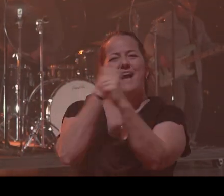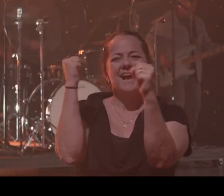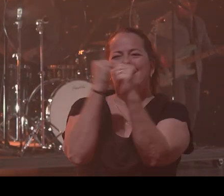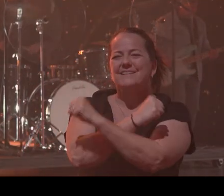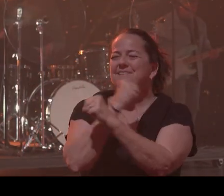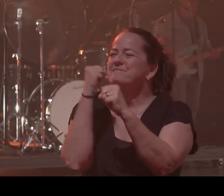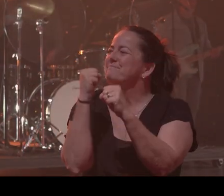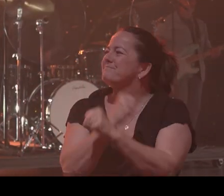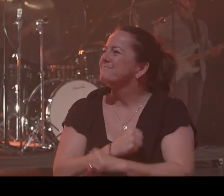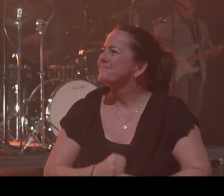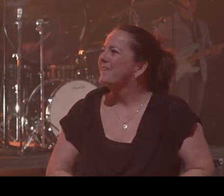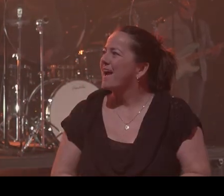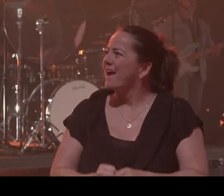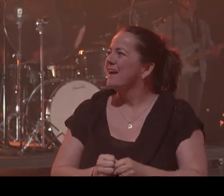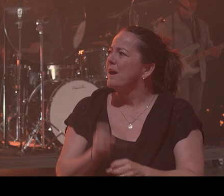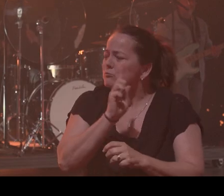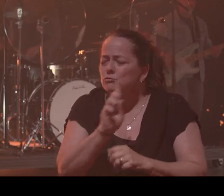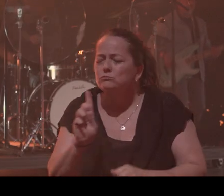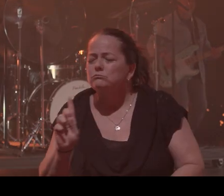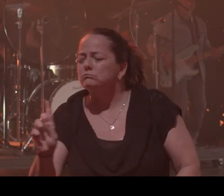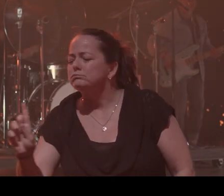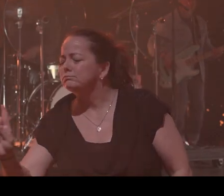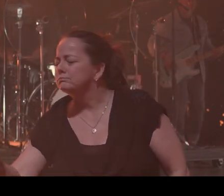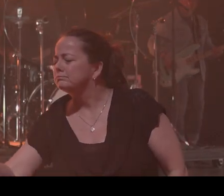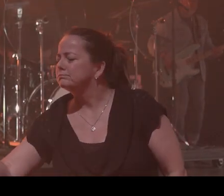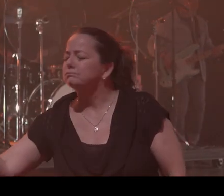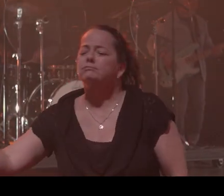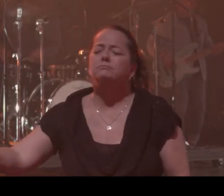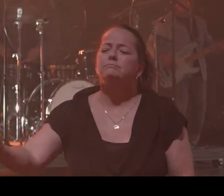drifting, a vagabond.